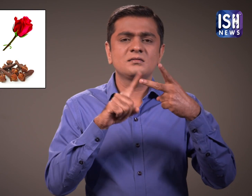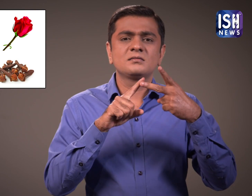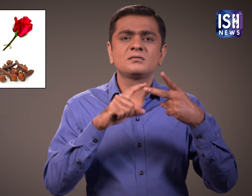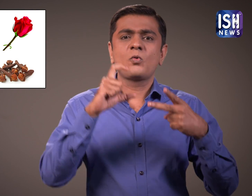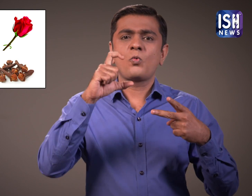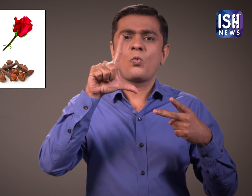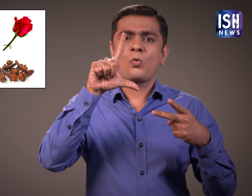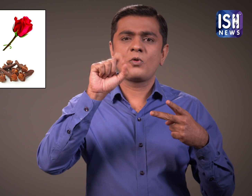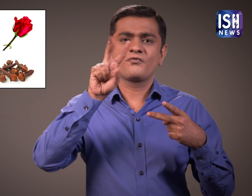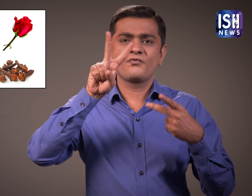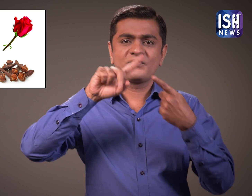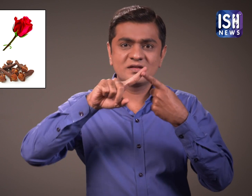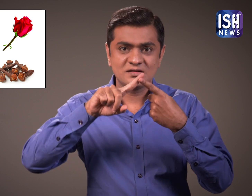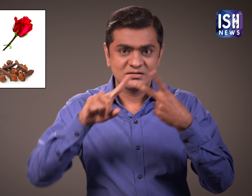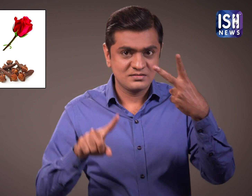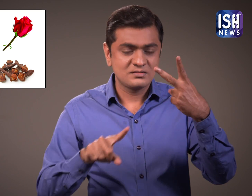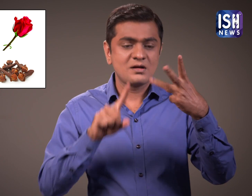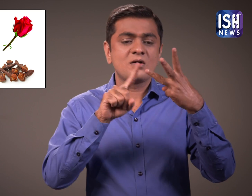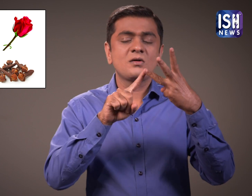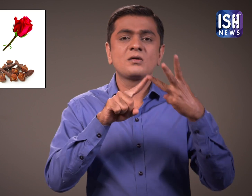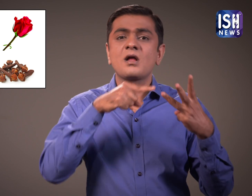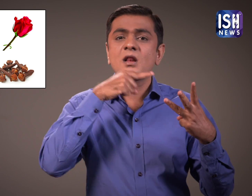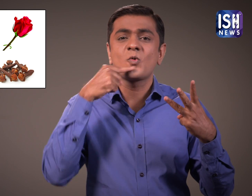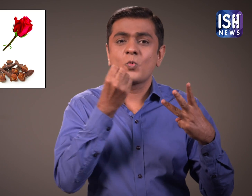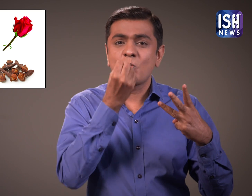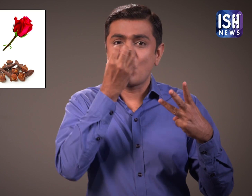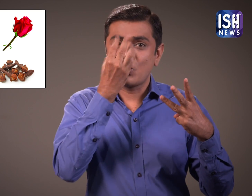massaged on the abdomen